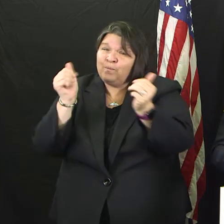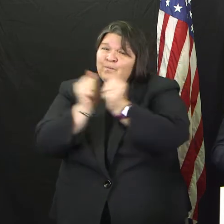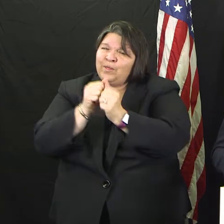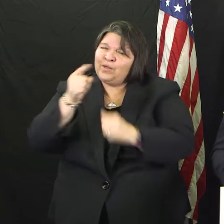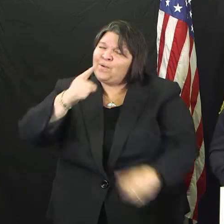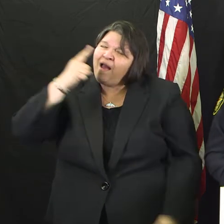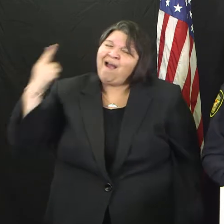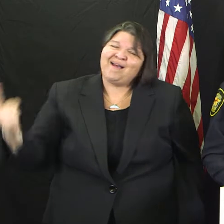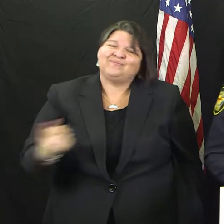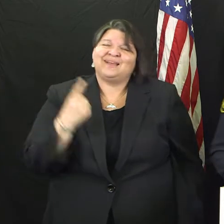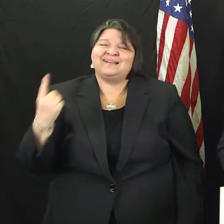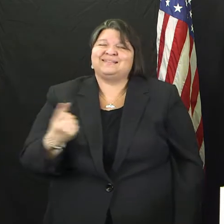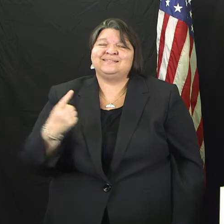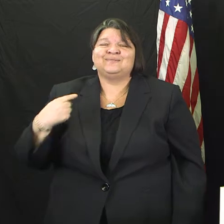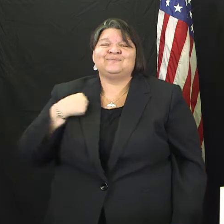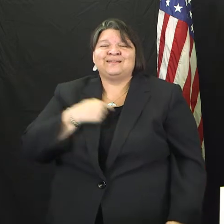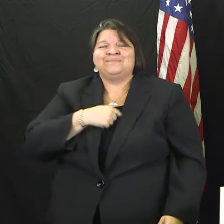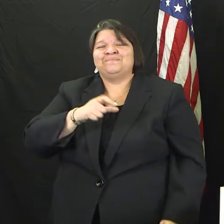as well. Thank you.